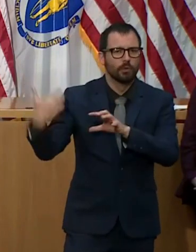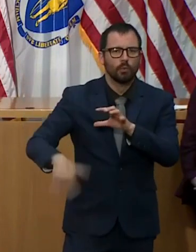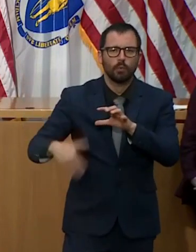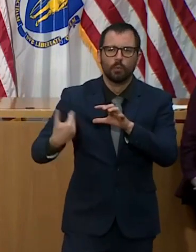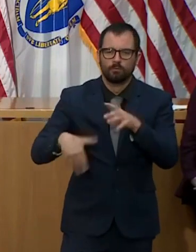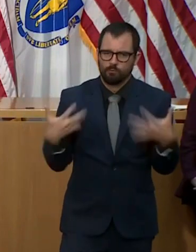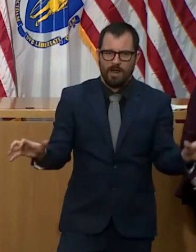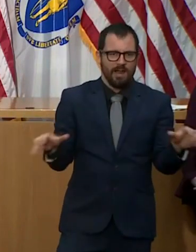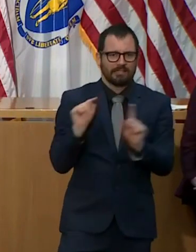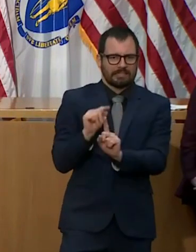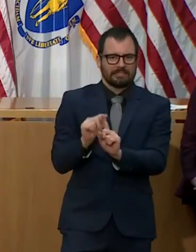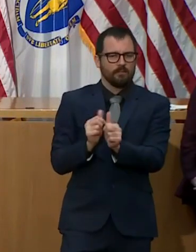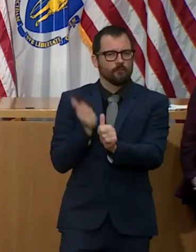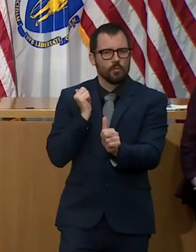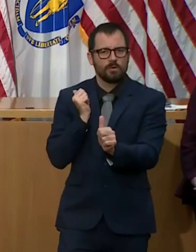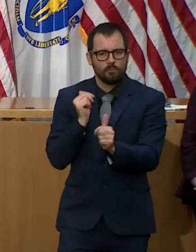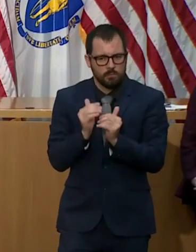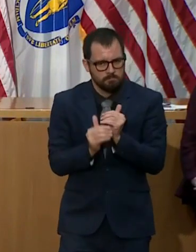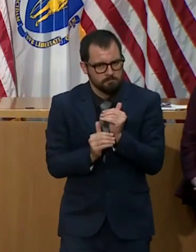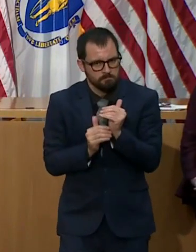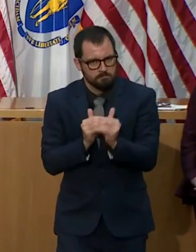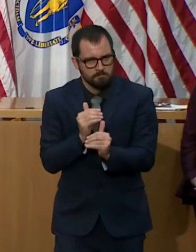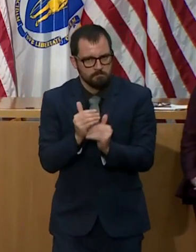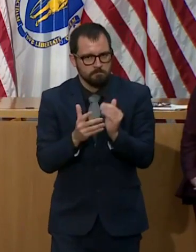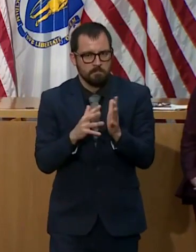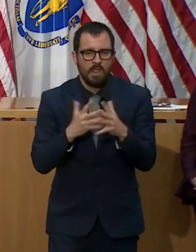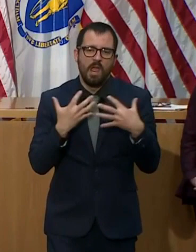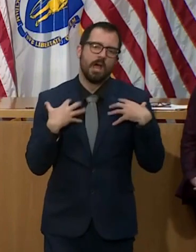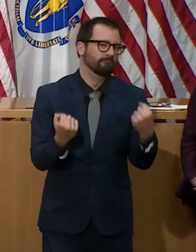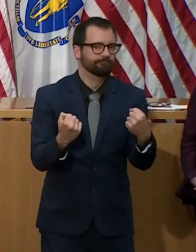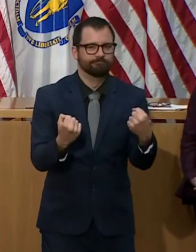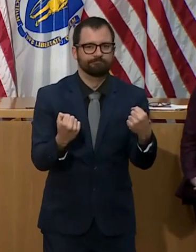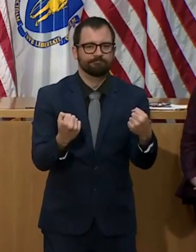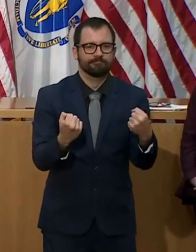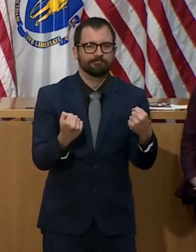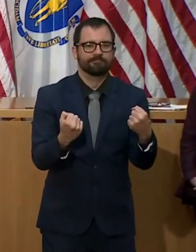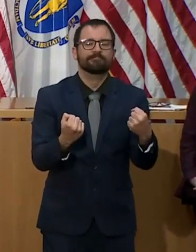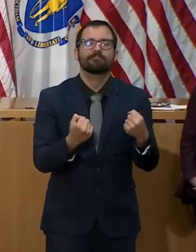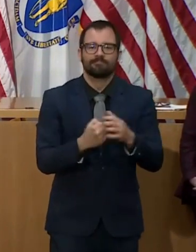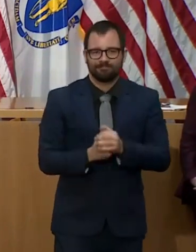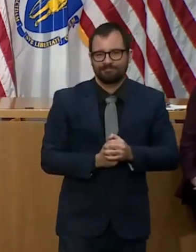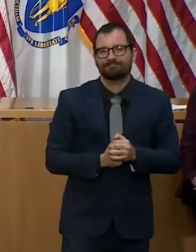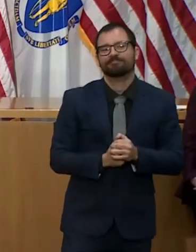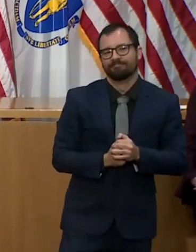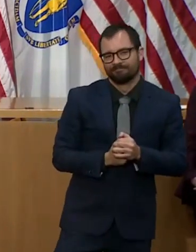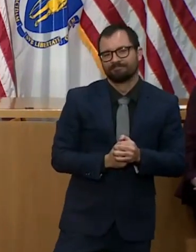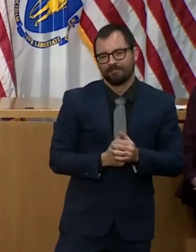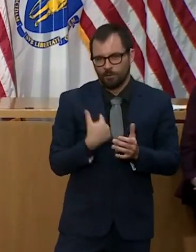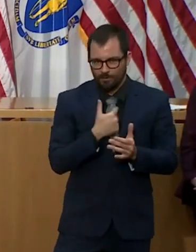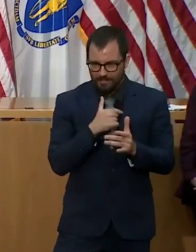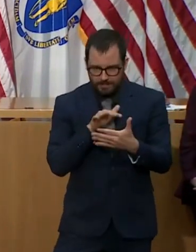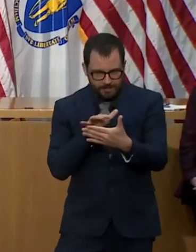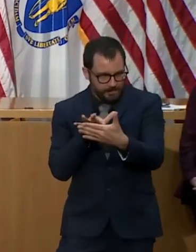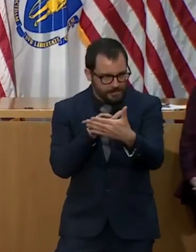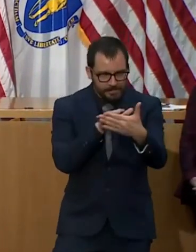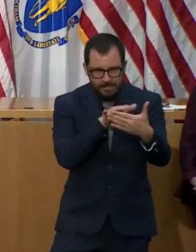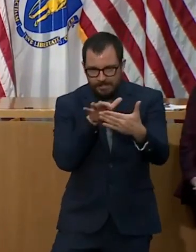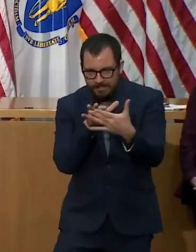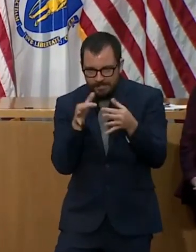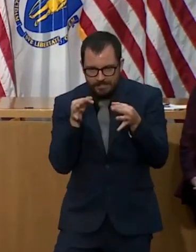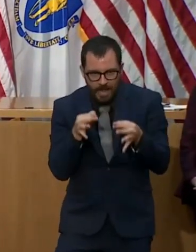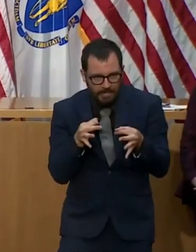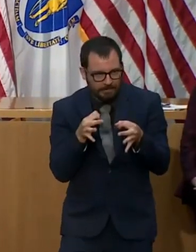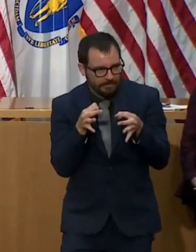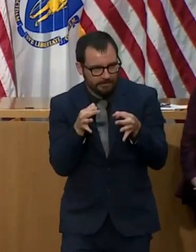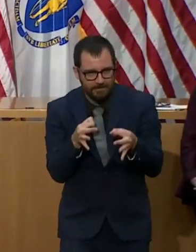the rate of infection, and we'll continue to make decisions based on what we think is best for Massachusetts. As we navigate this process,